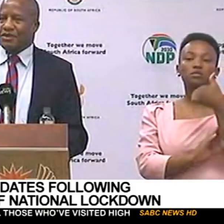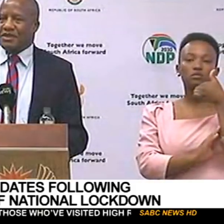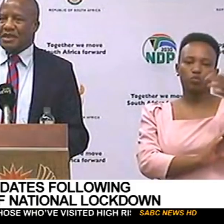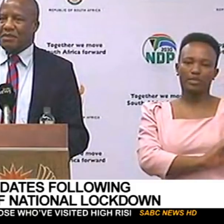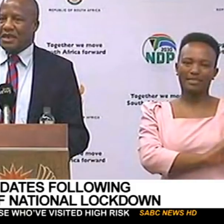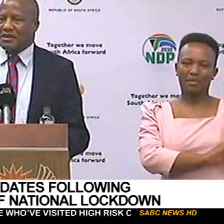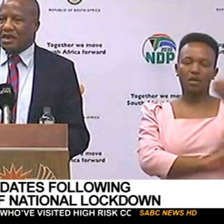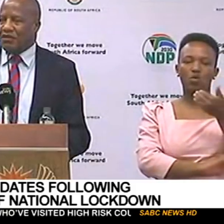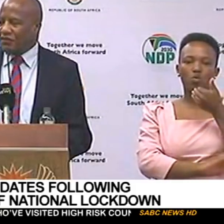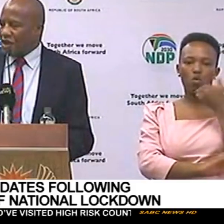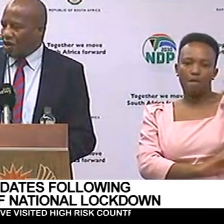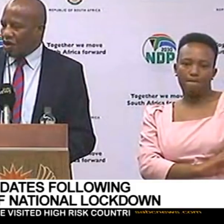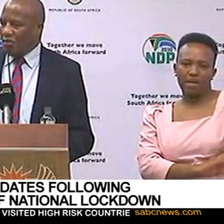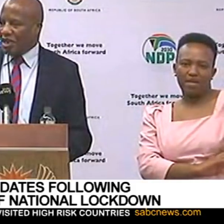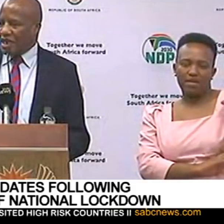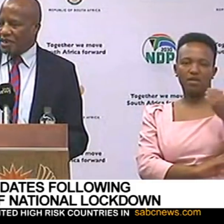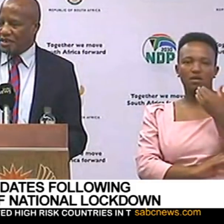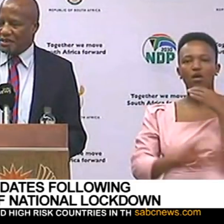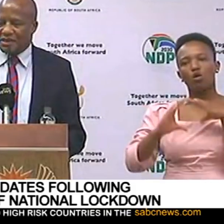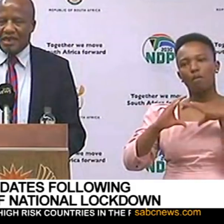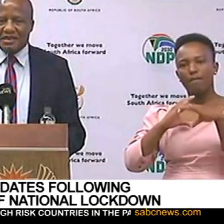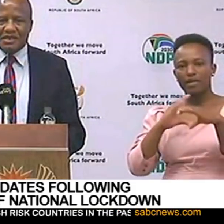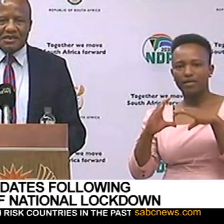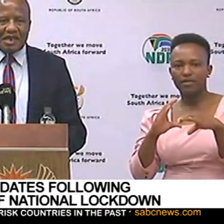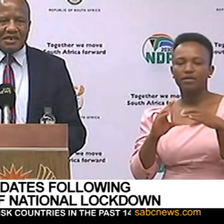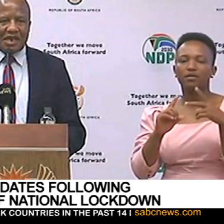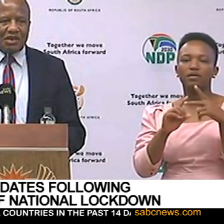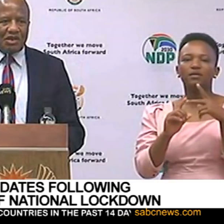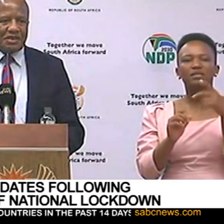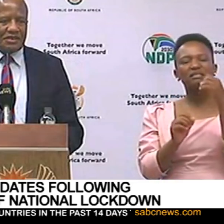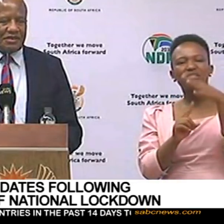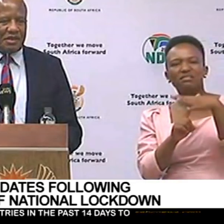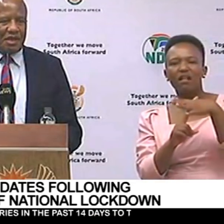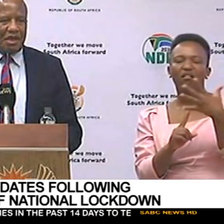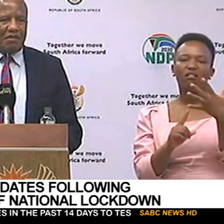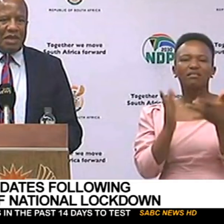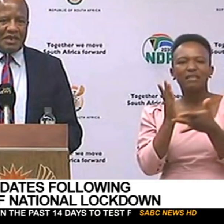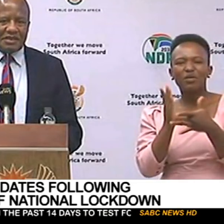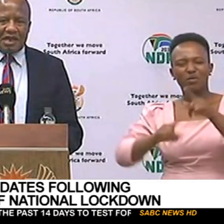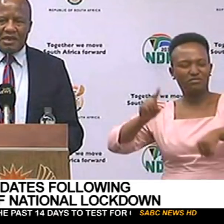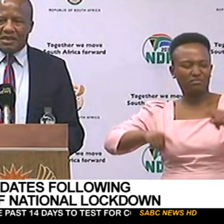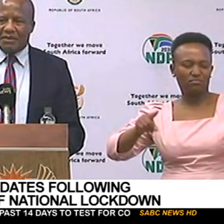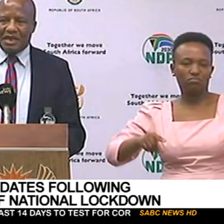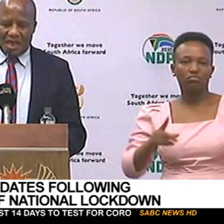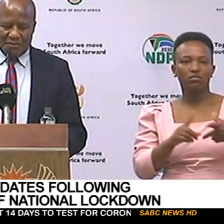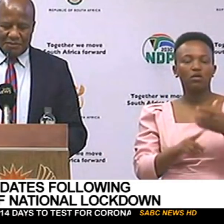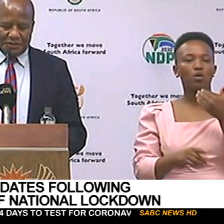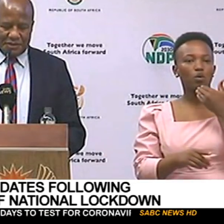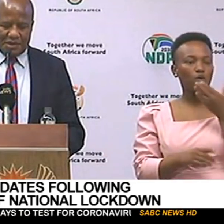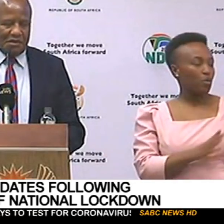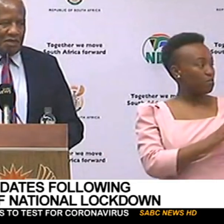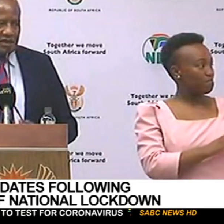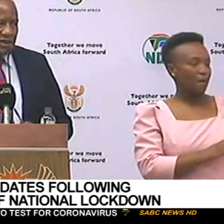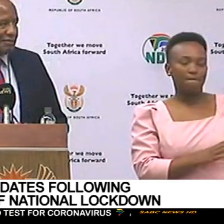who's the Minister of Communications and Digital Technologies, Minister Dabene